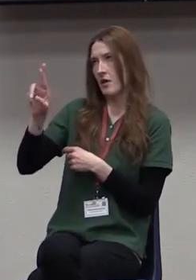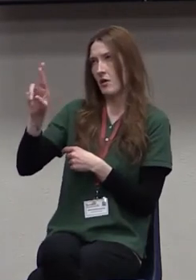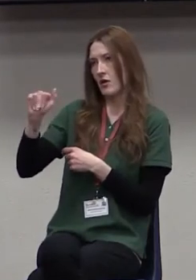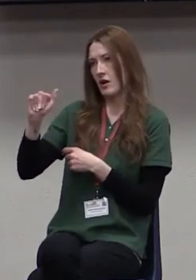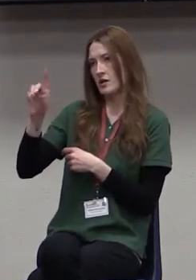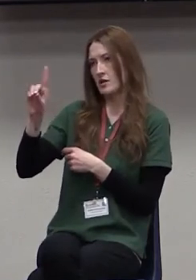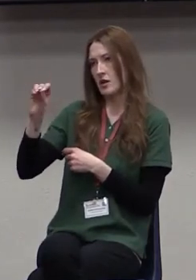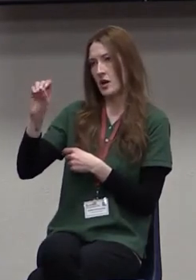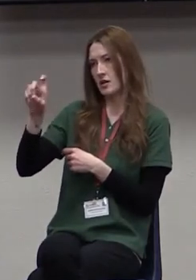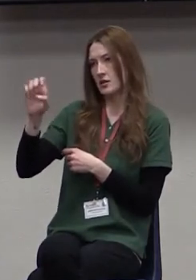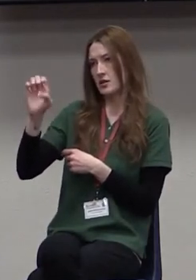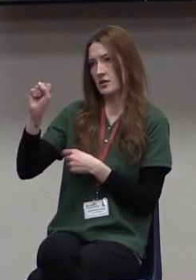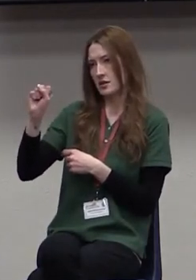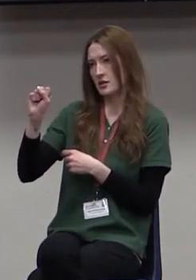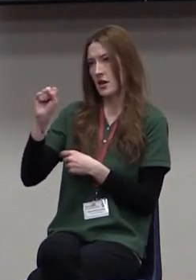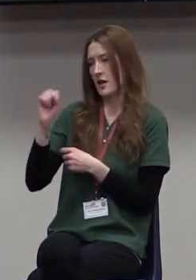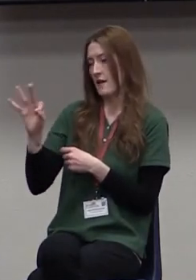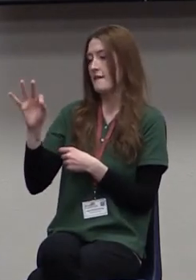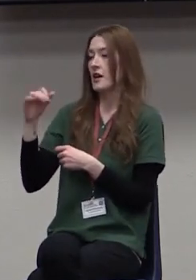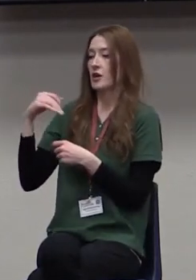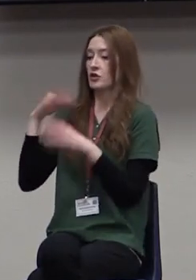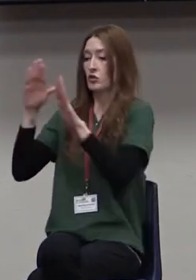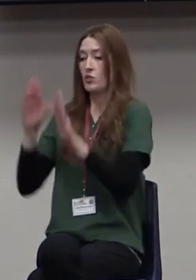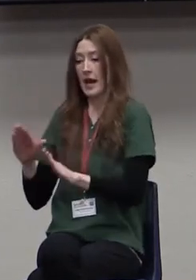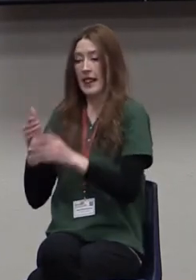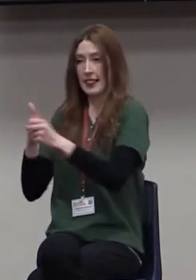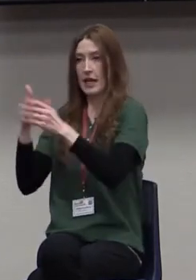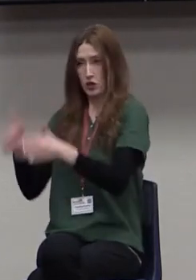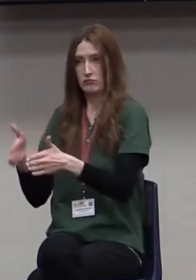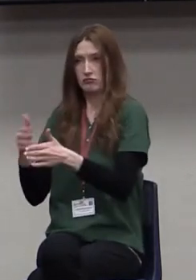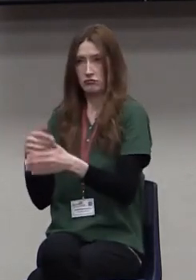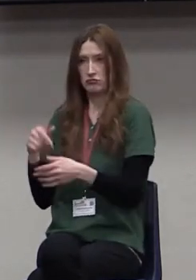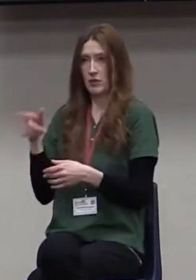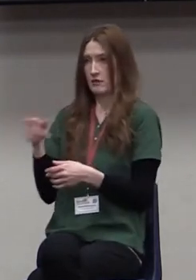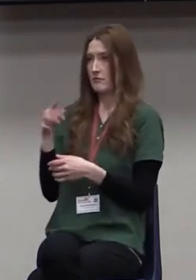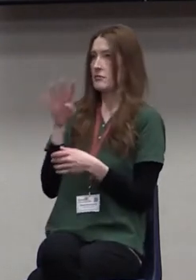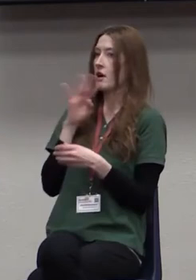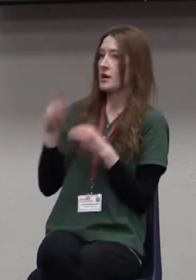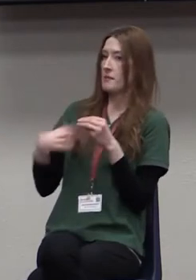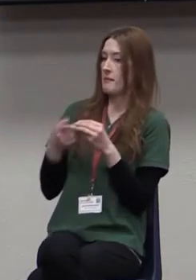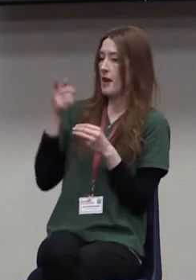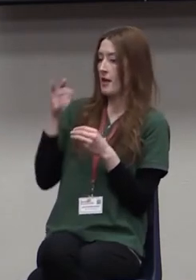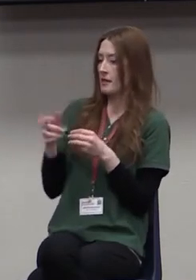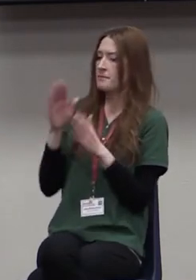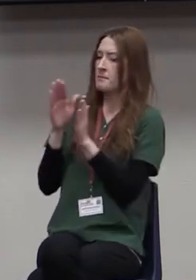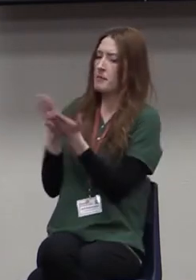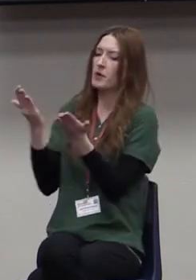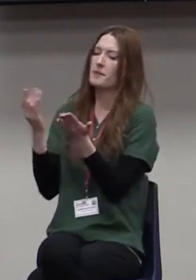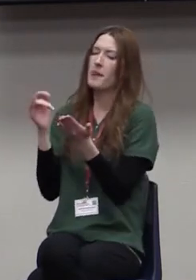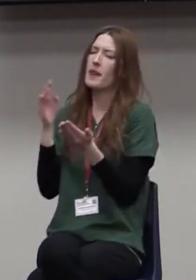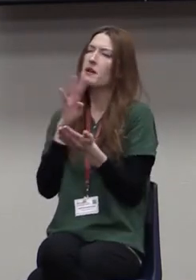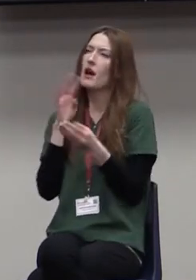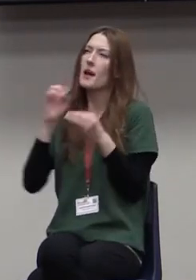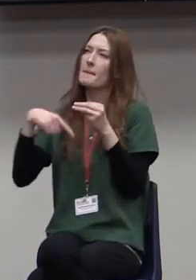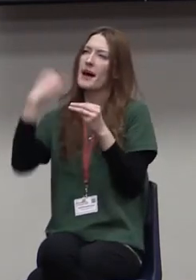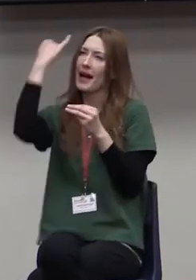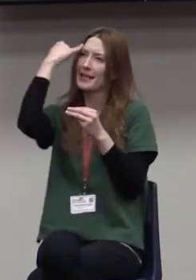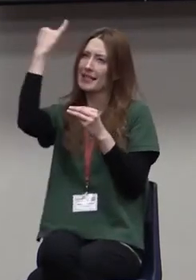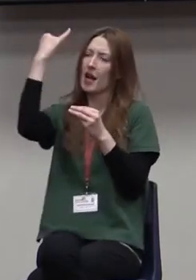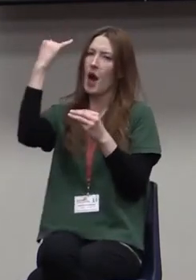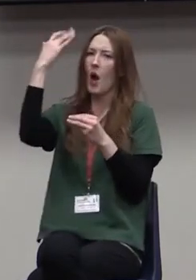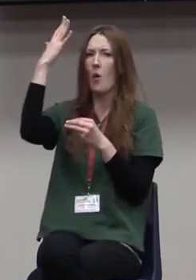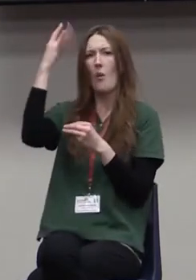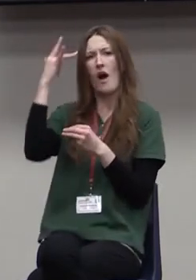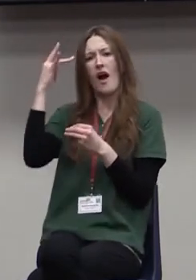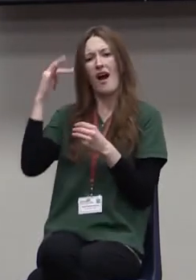And so I watched a little video clip of him talking about that book, and he talked about this idea of why it's so